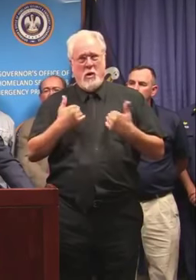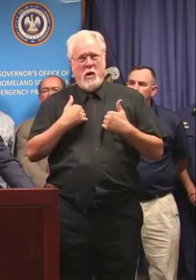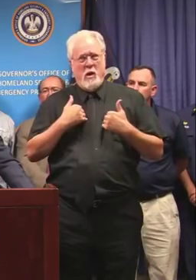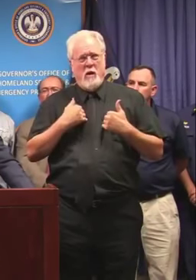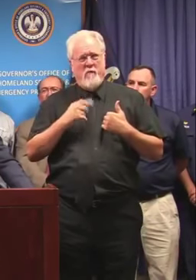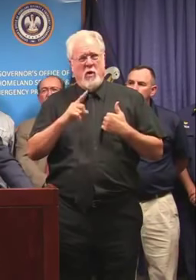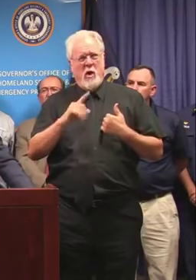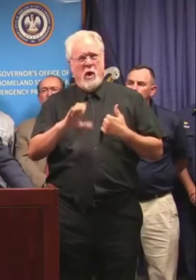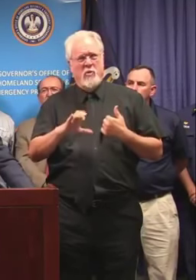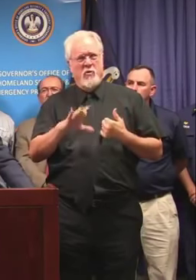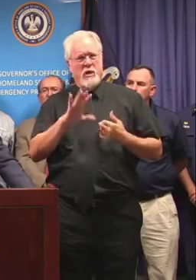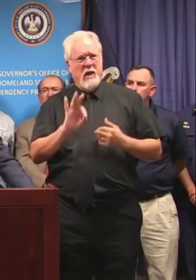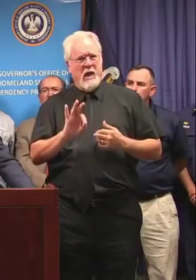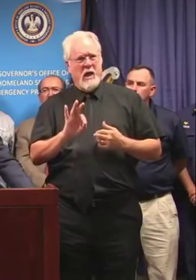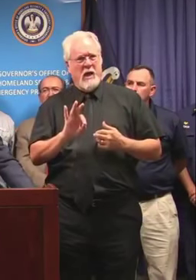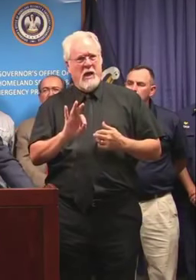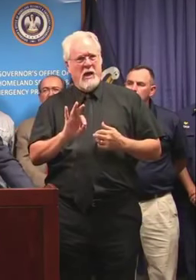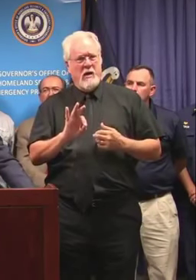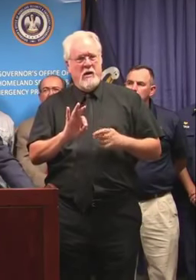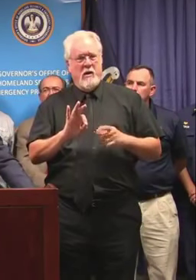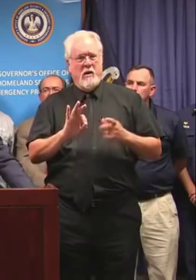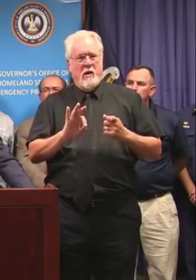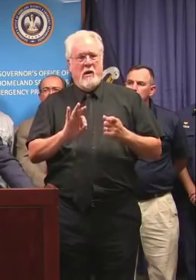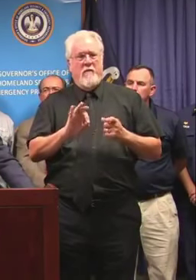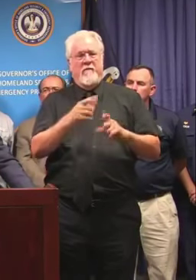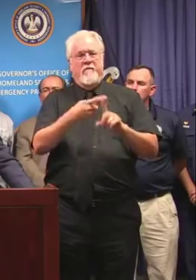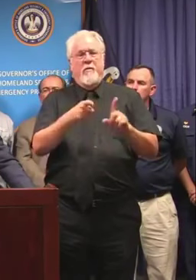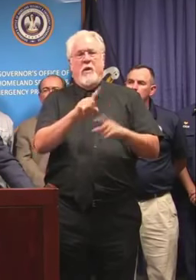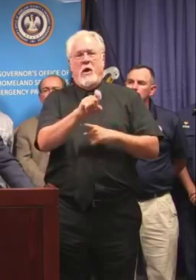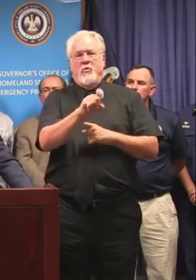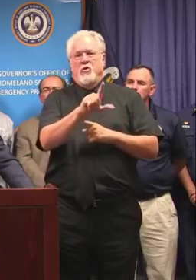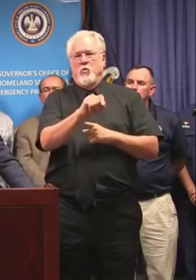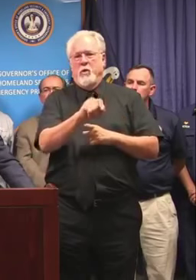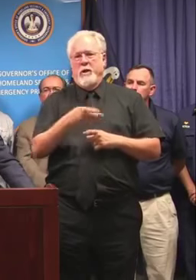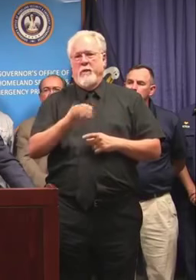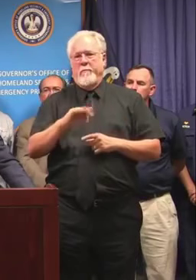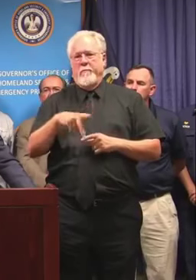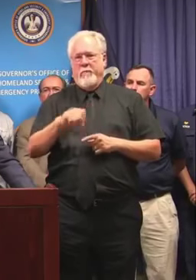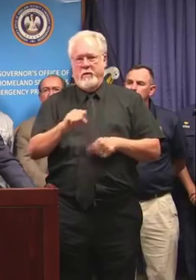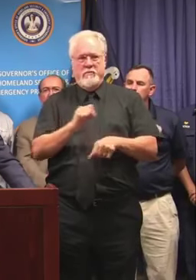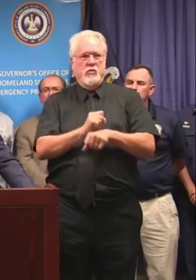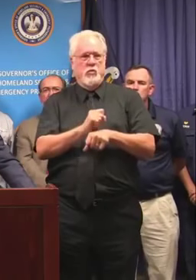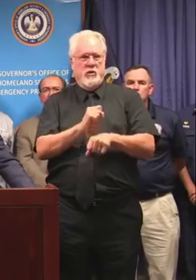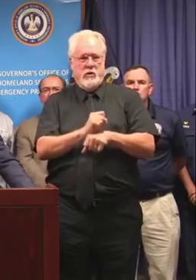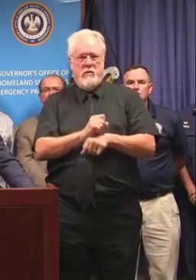109 of 120 pumps operational.